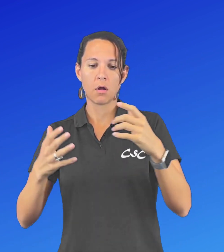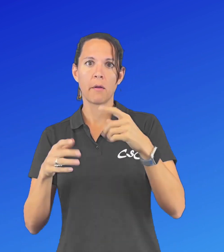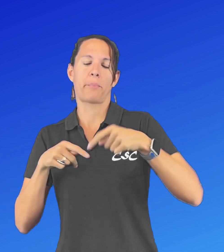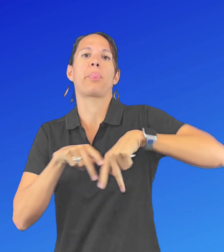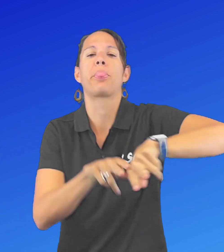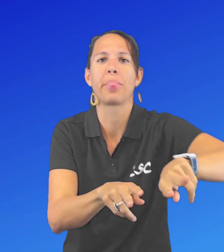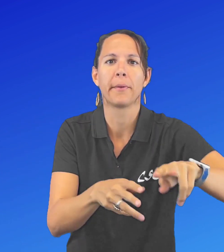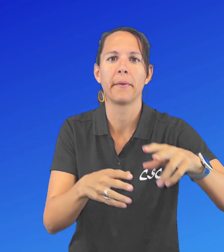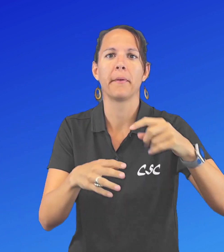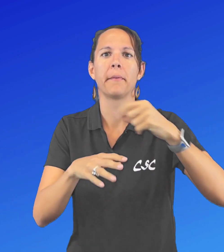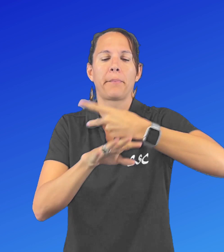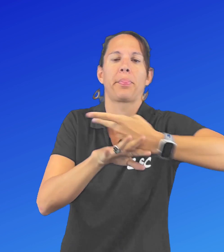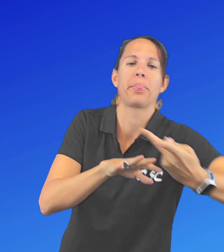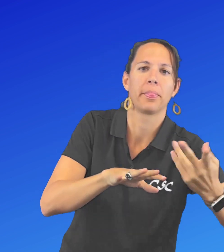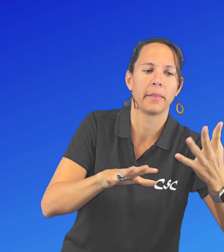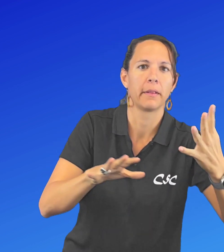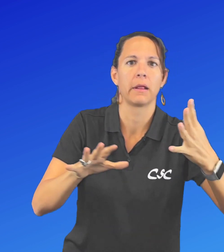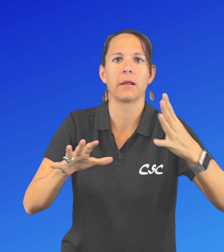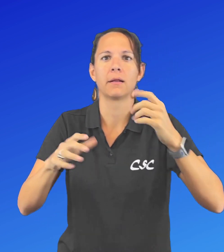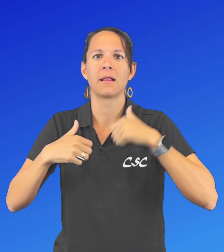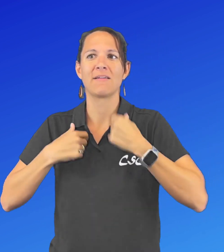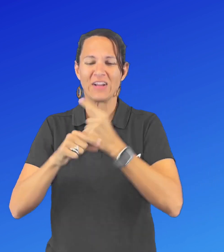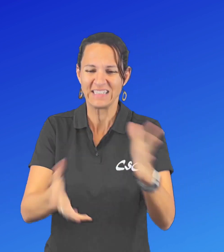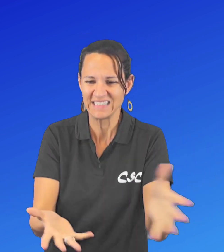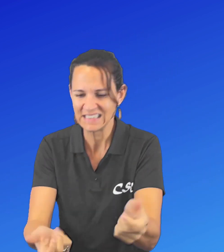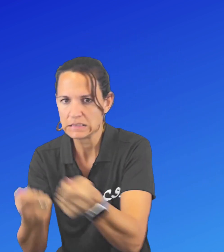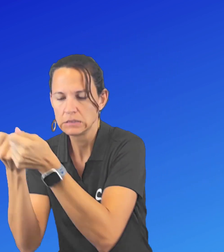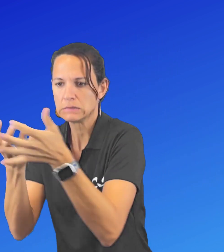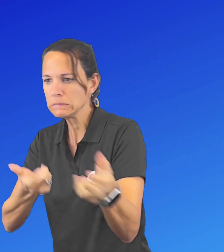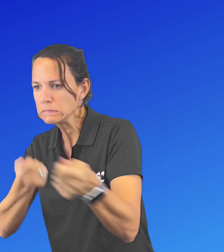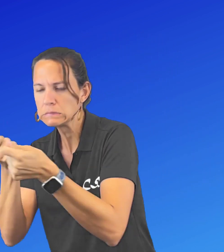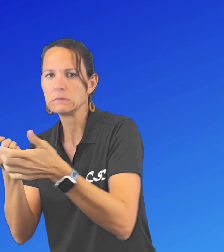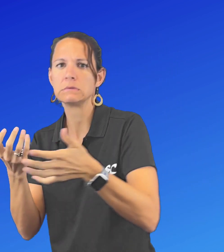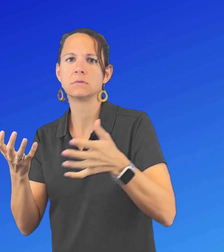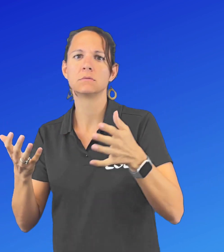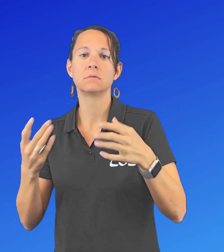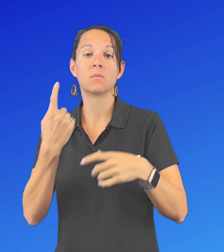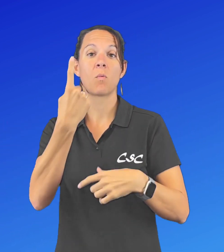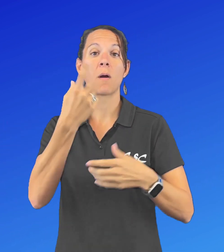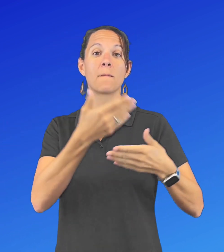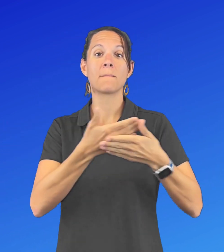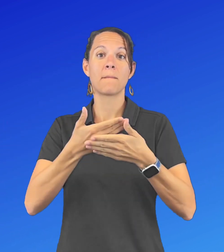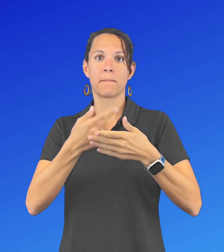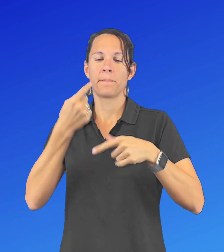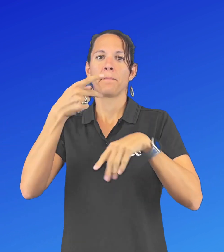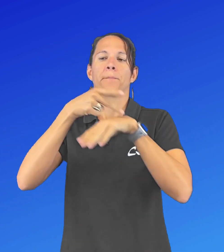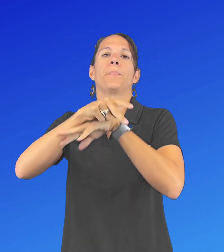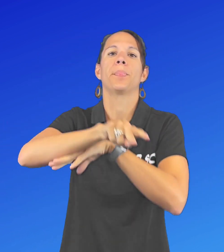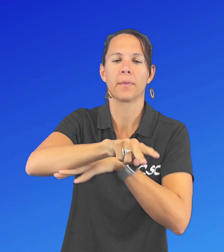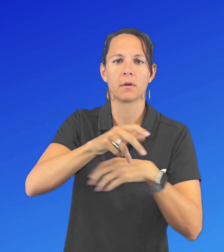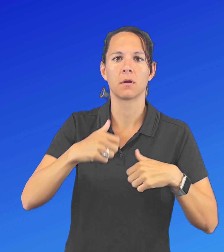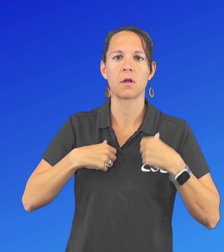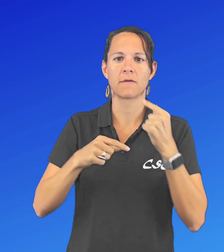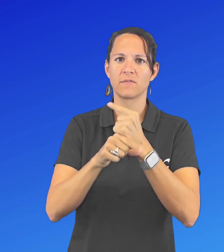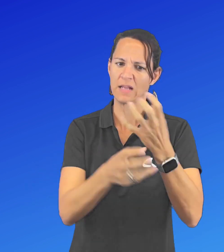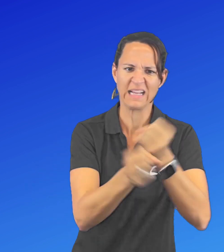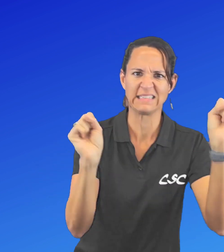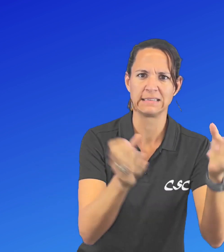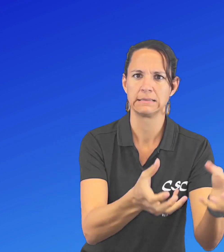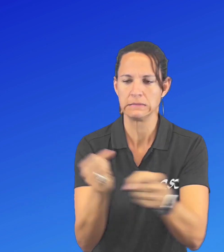people on the shoreline and dragging them into the ocean. One large wave slammed into two adults and a